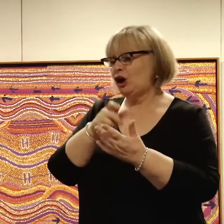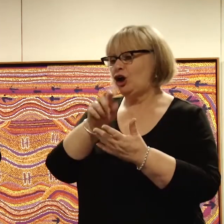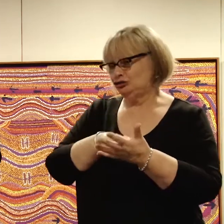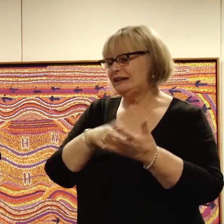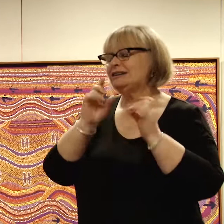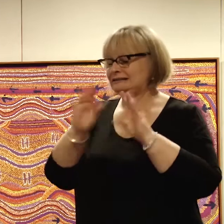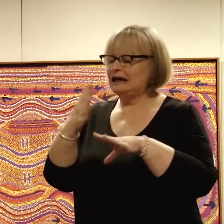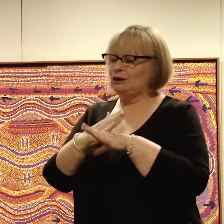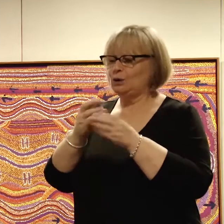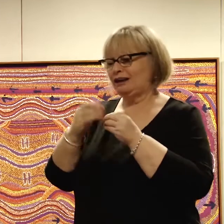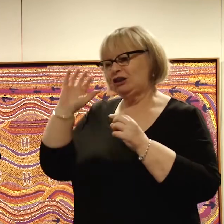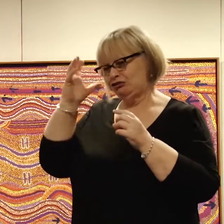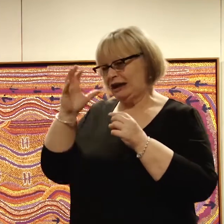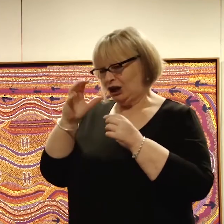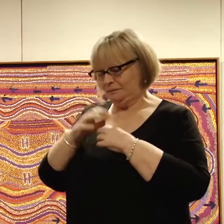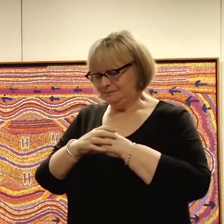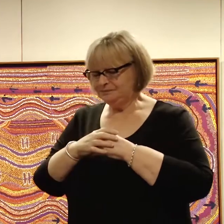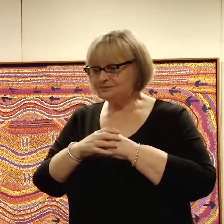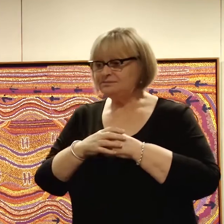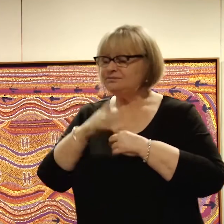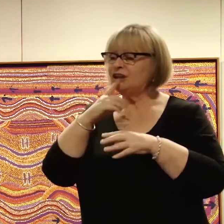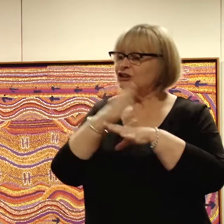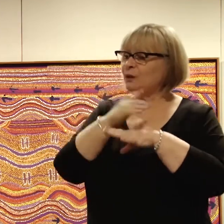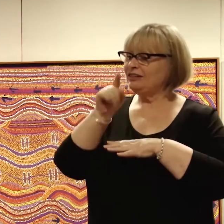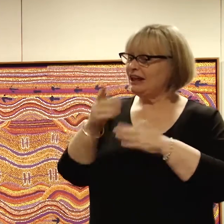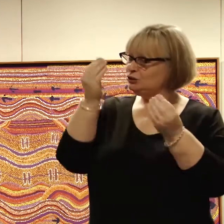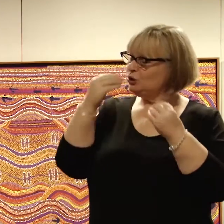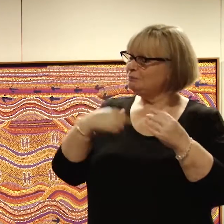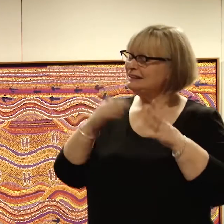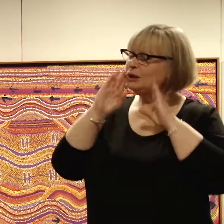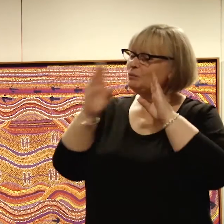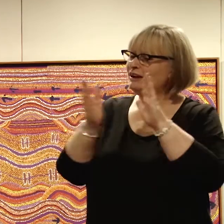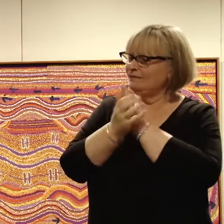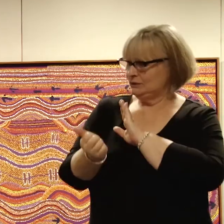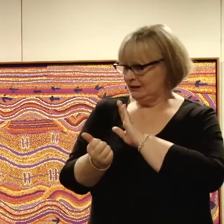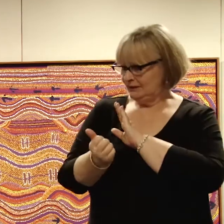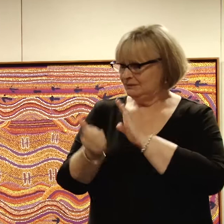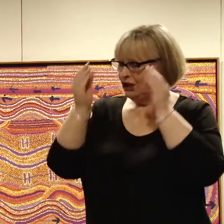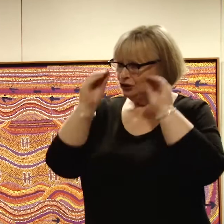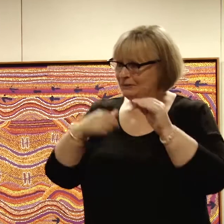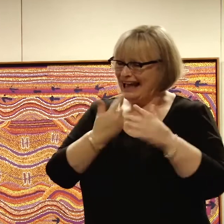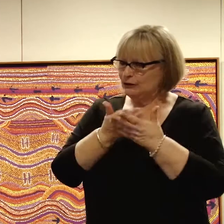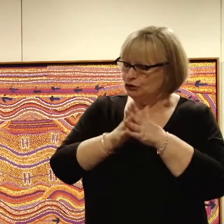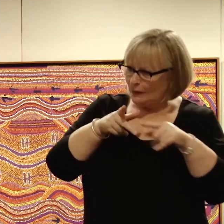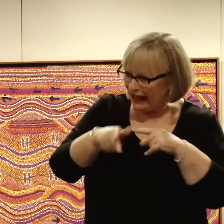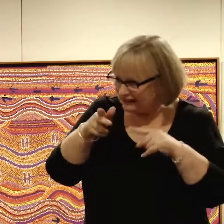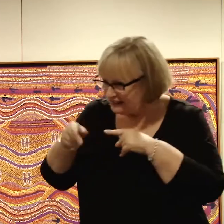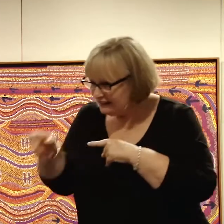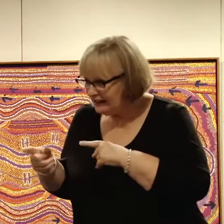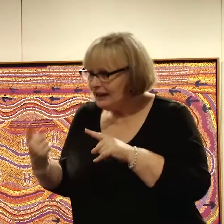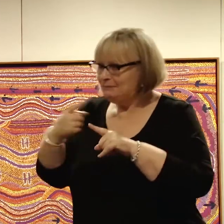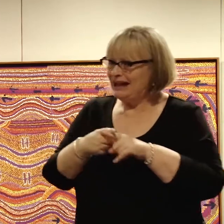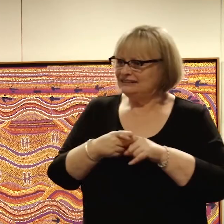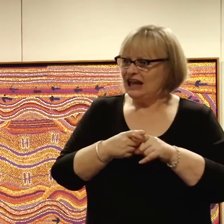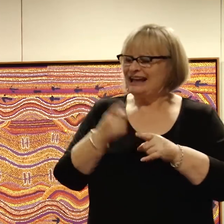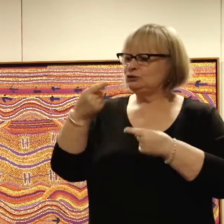for the radio station. Now working for the radio station taught me some wonderful skills. It taught me how to edit and it also taught me how to